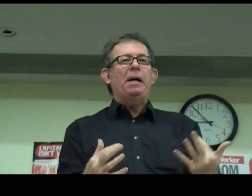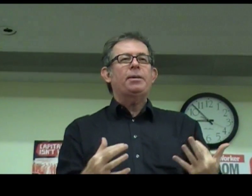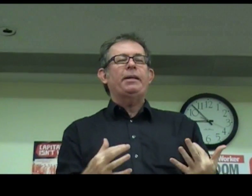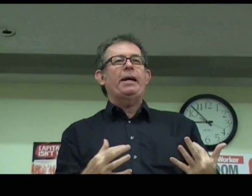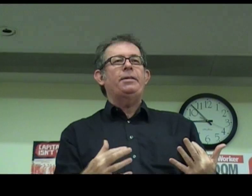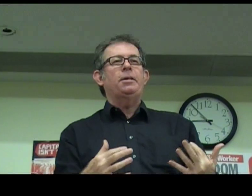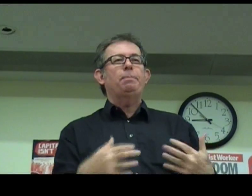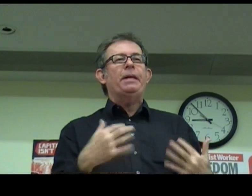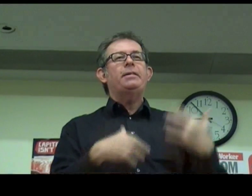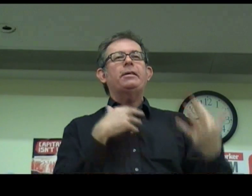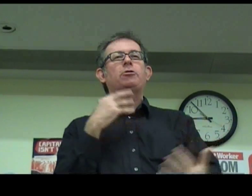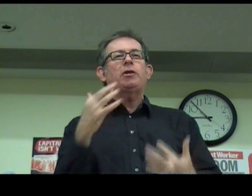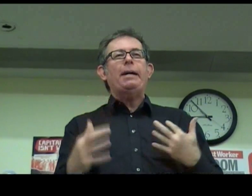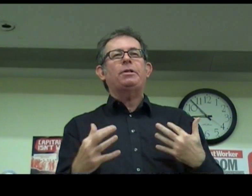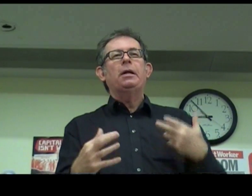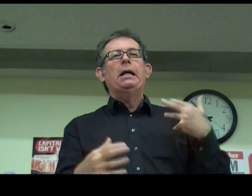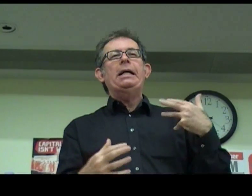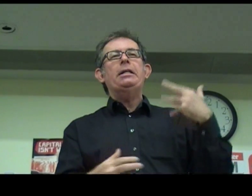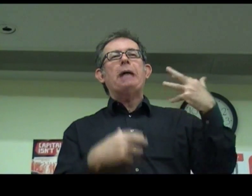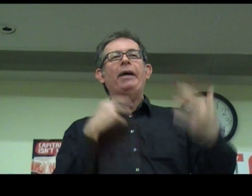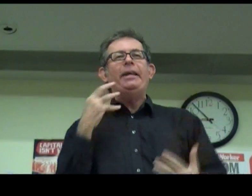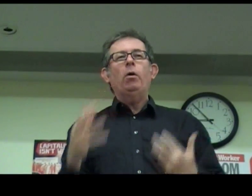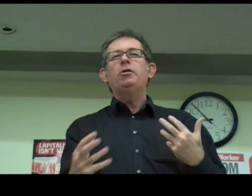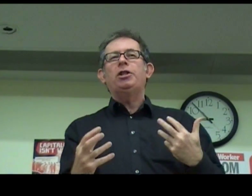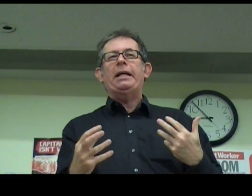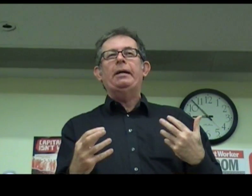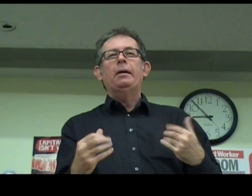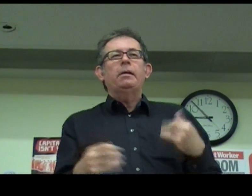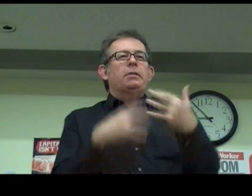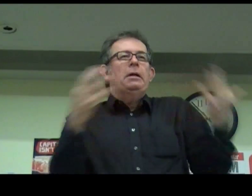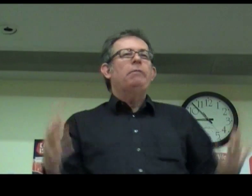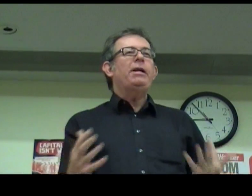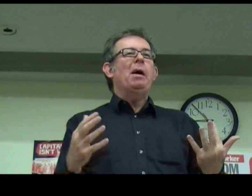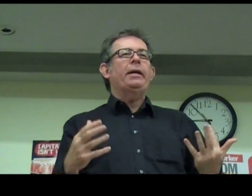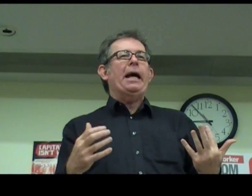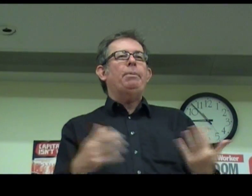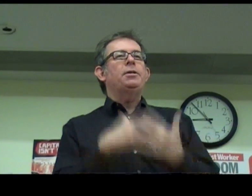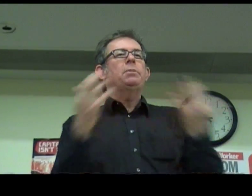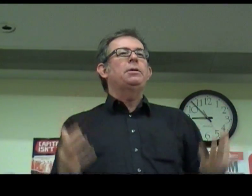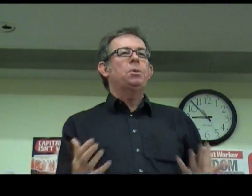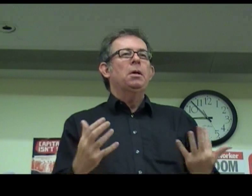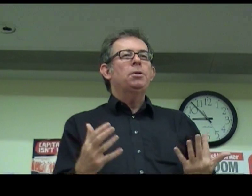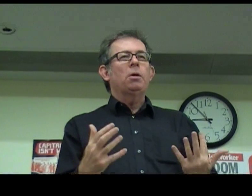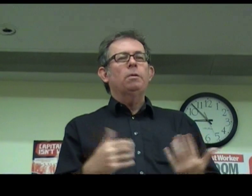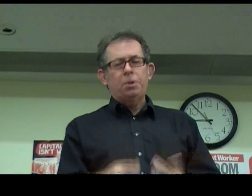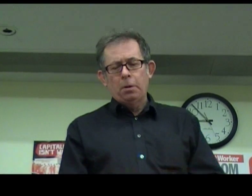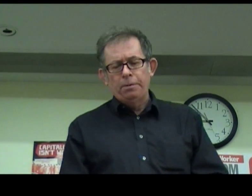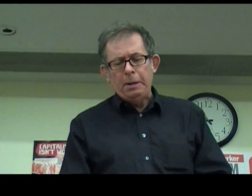basket cases, but they're still trapped in this ideology that free market capitalism can solve their